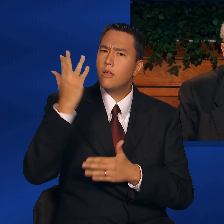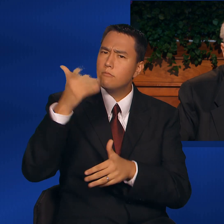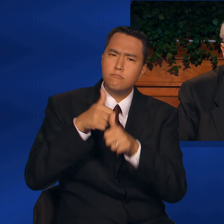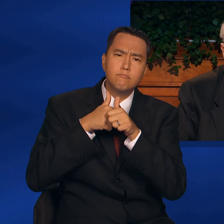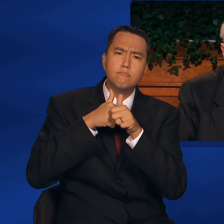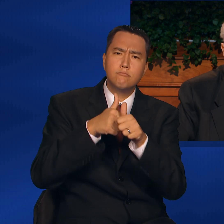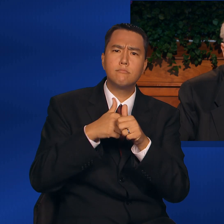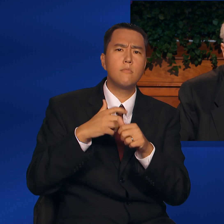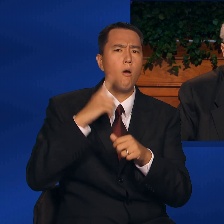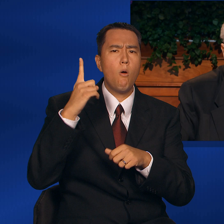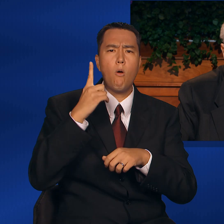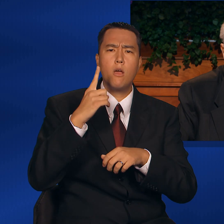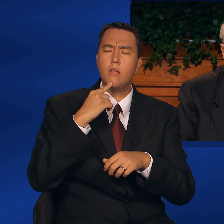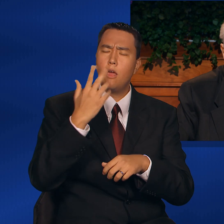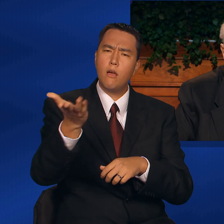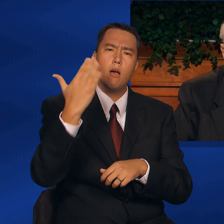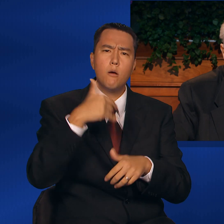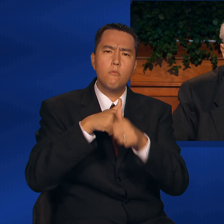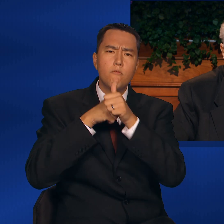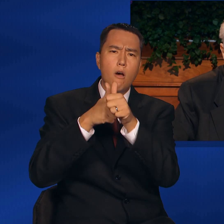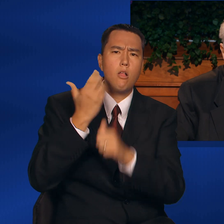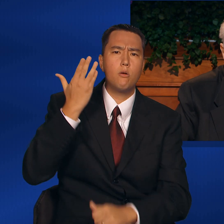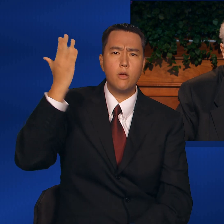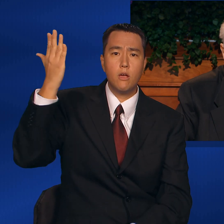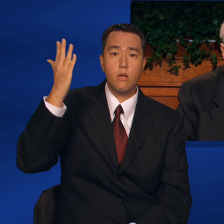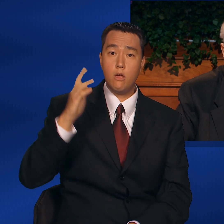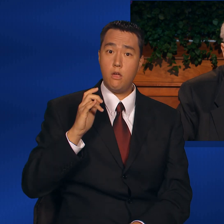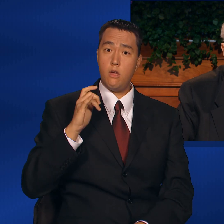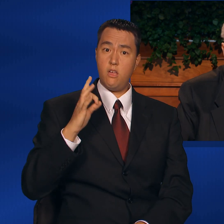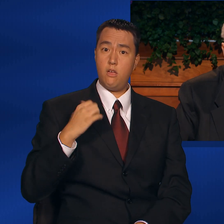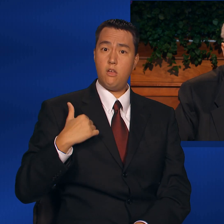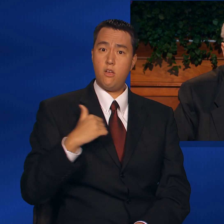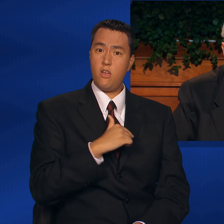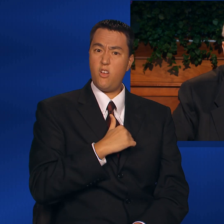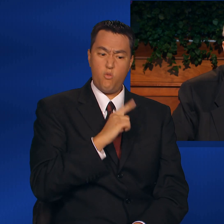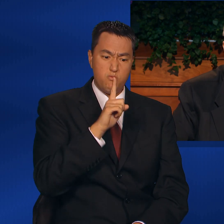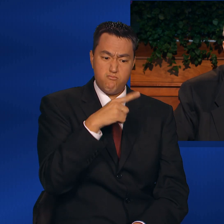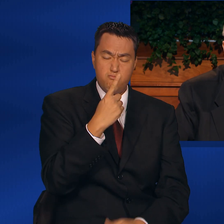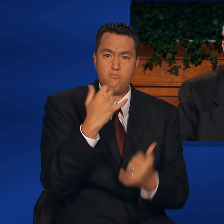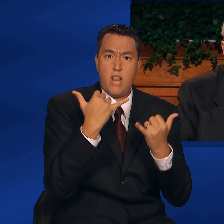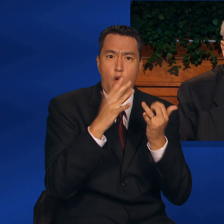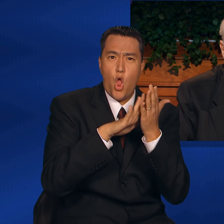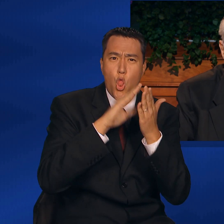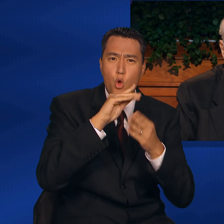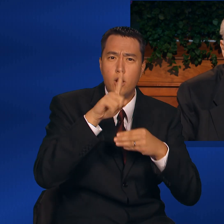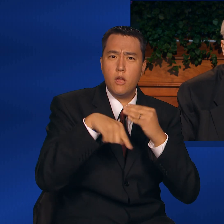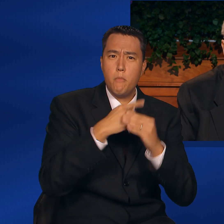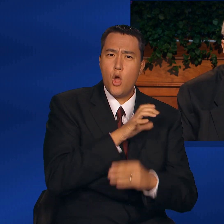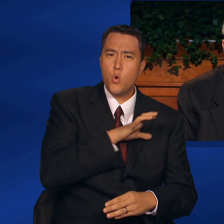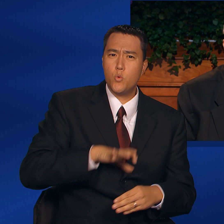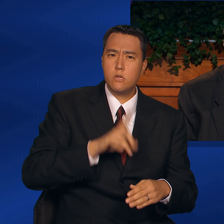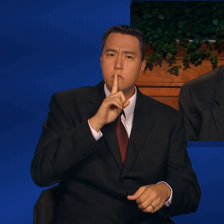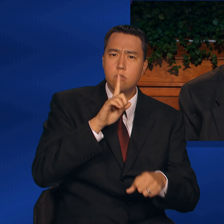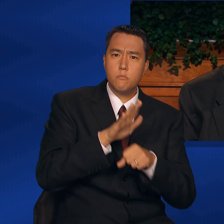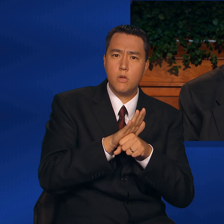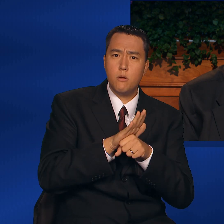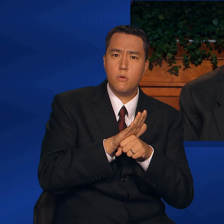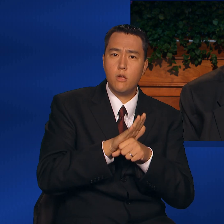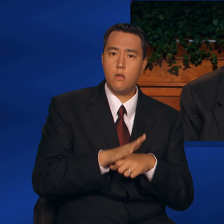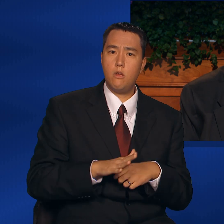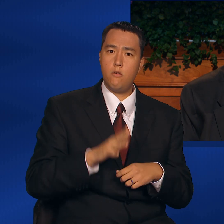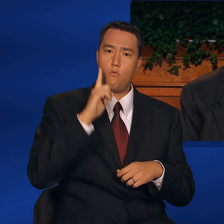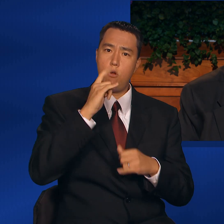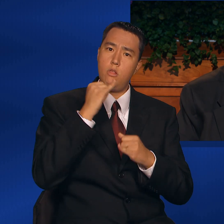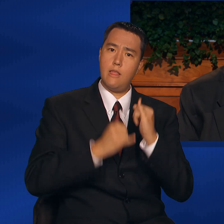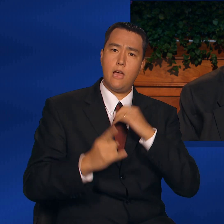calling us to follow Him. If we are just learning about Christian commitment of